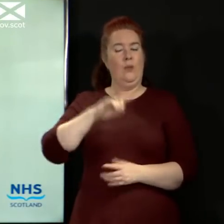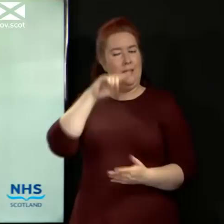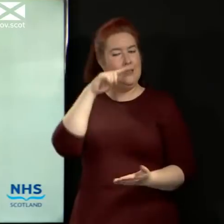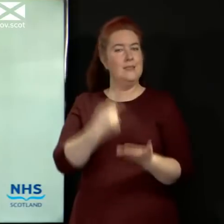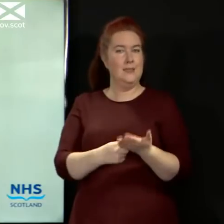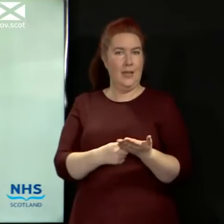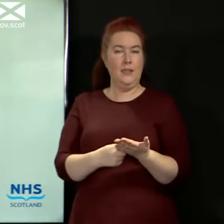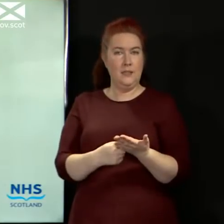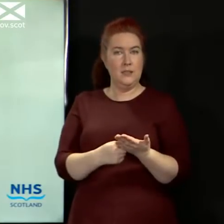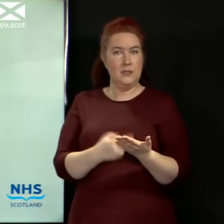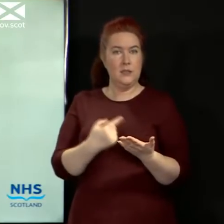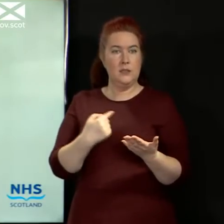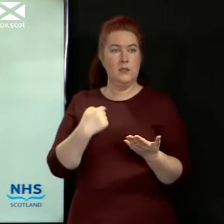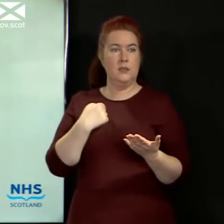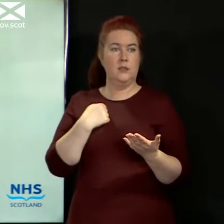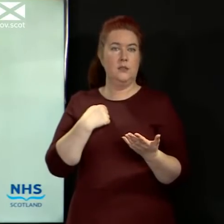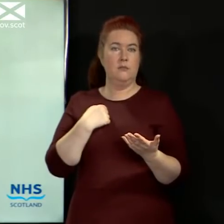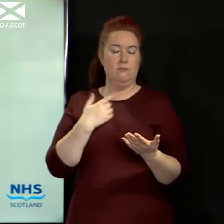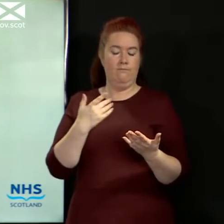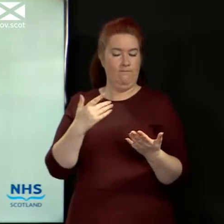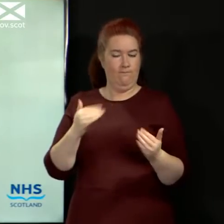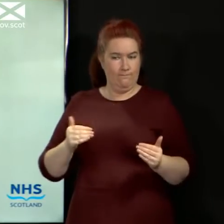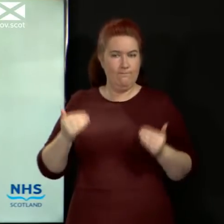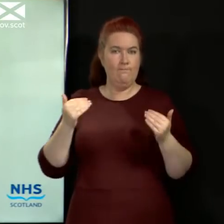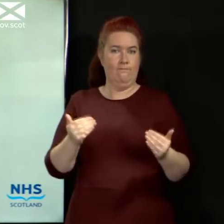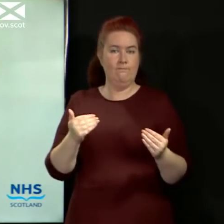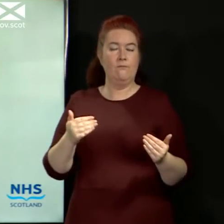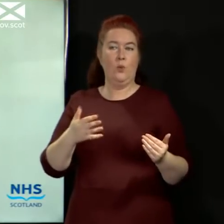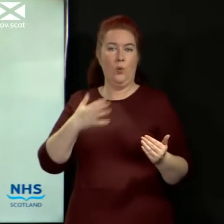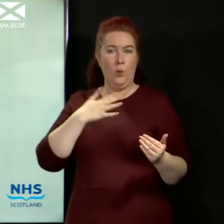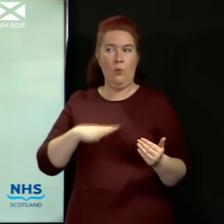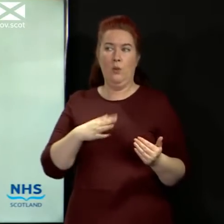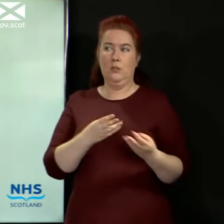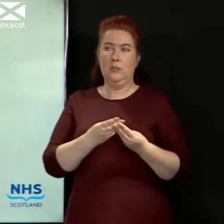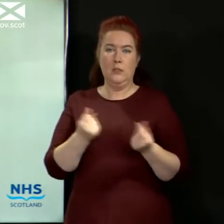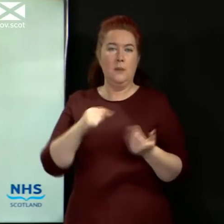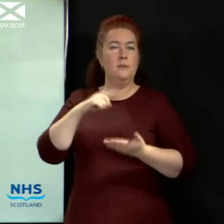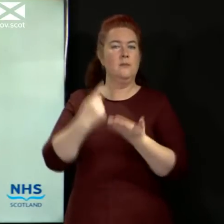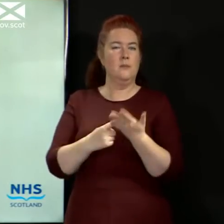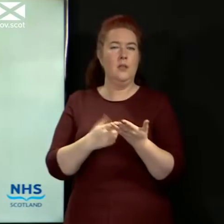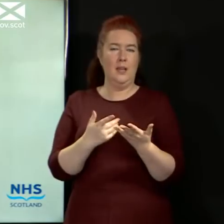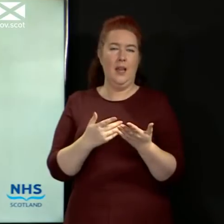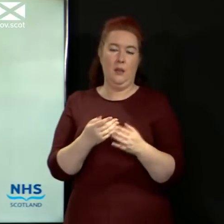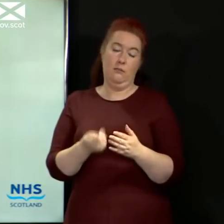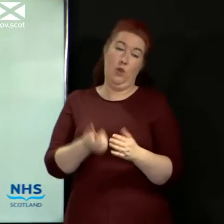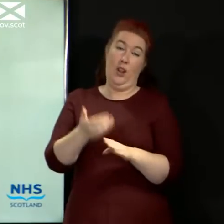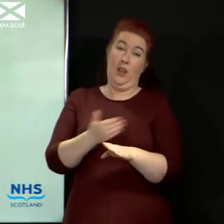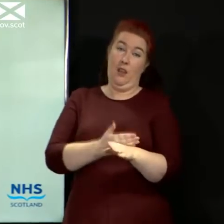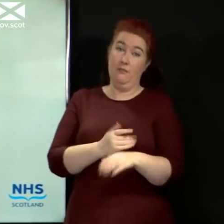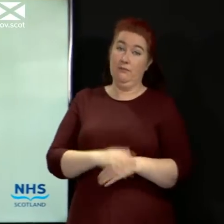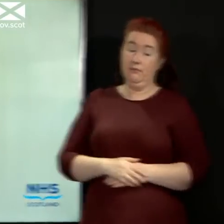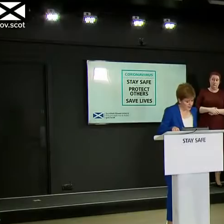to go forward with some of those measures at a slightly earlier stage.